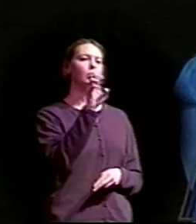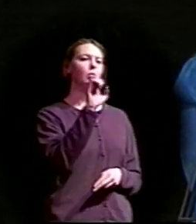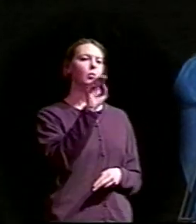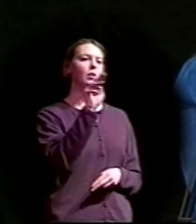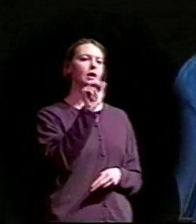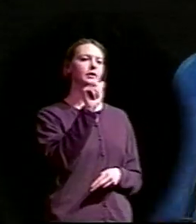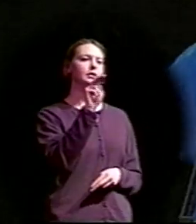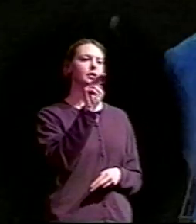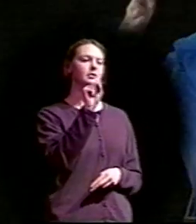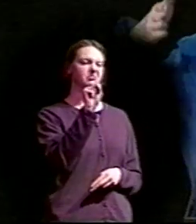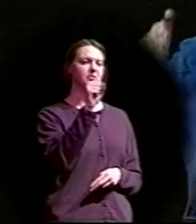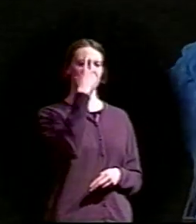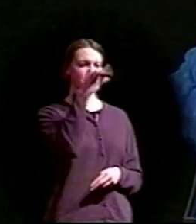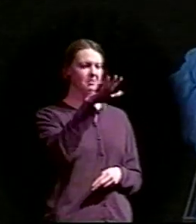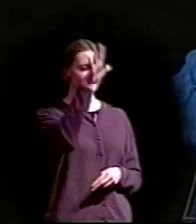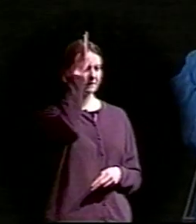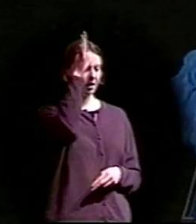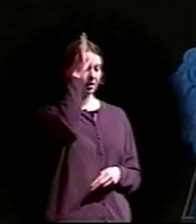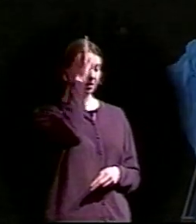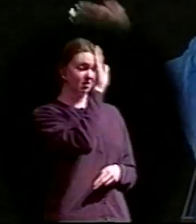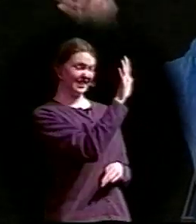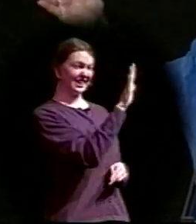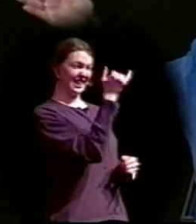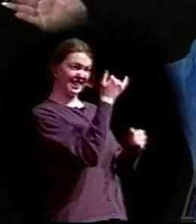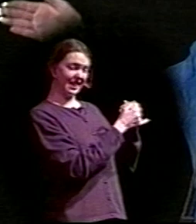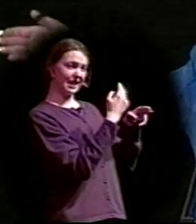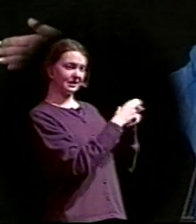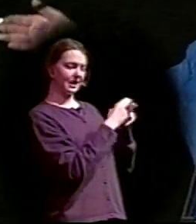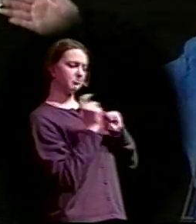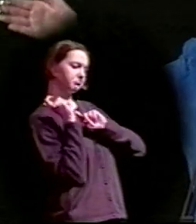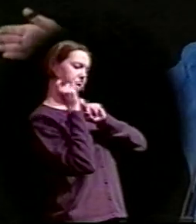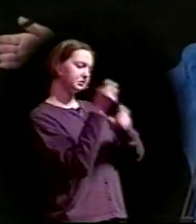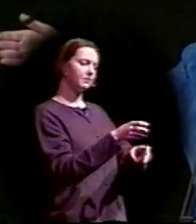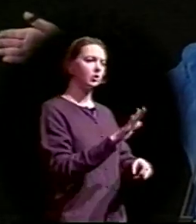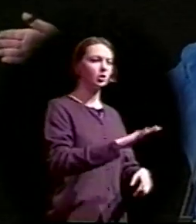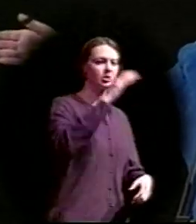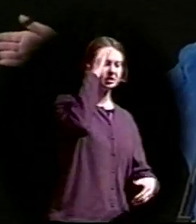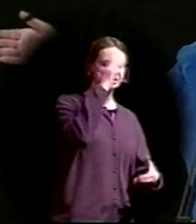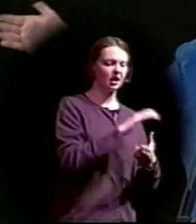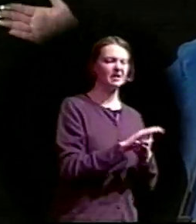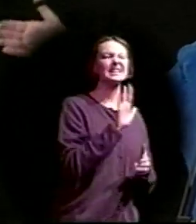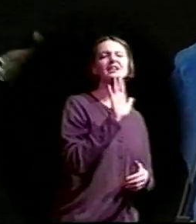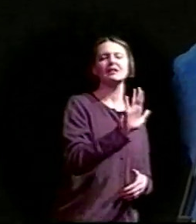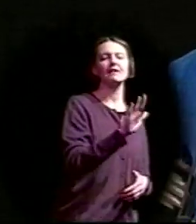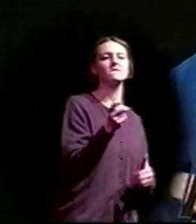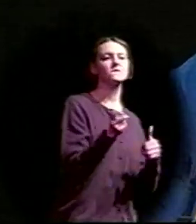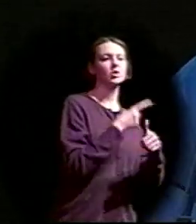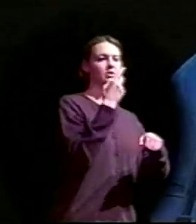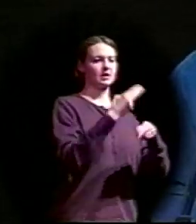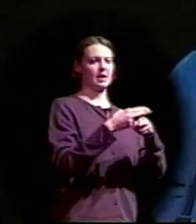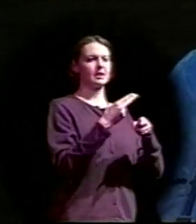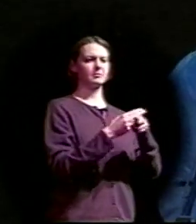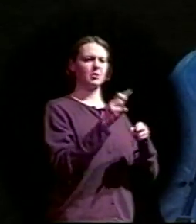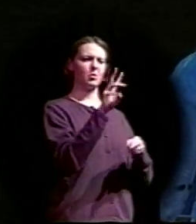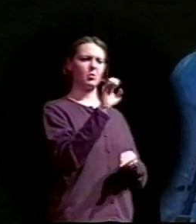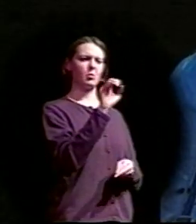taking her father's last name and giving it to her son for his first name, Winans, an unusual first name.